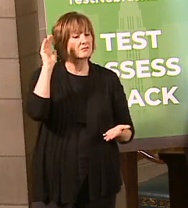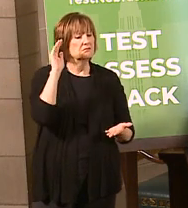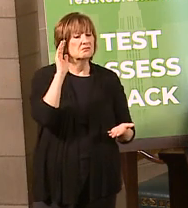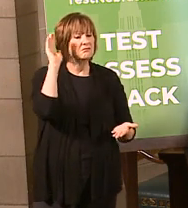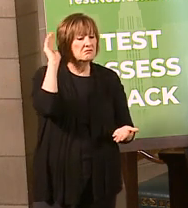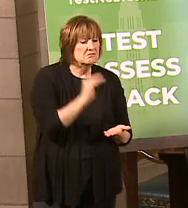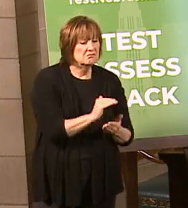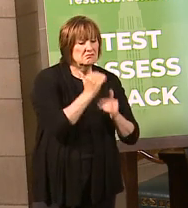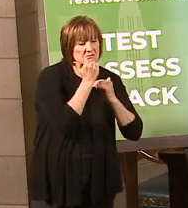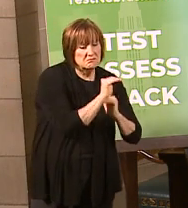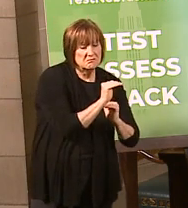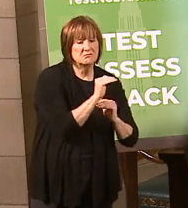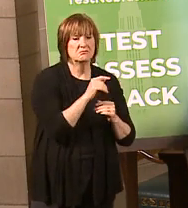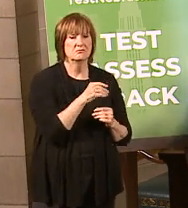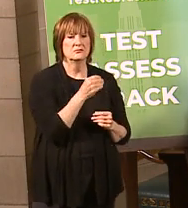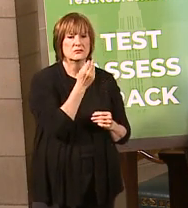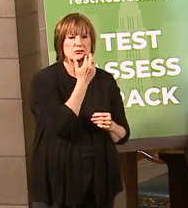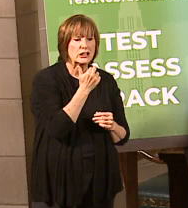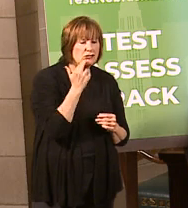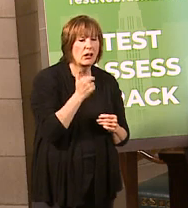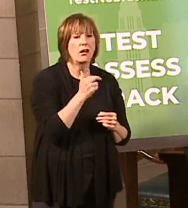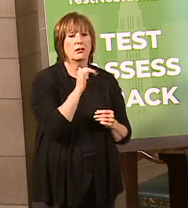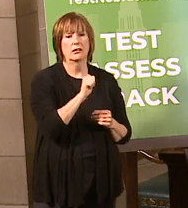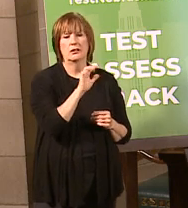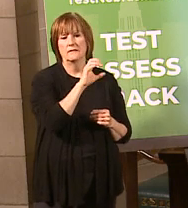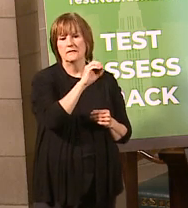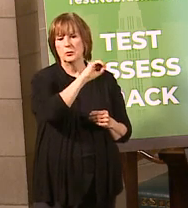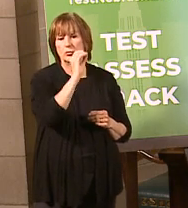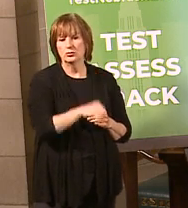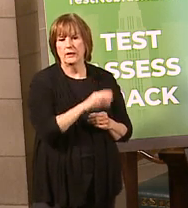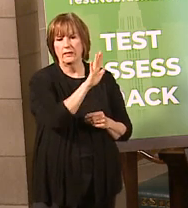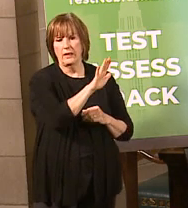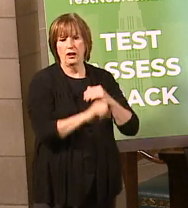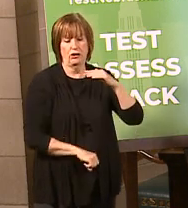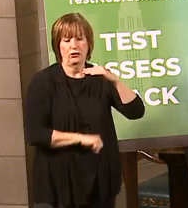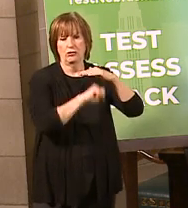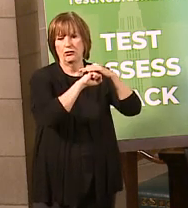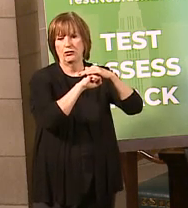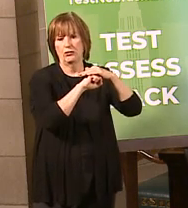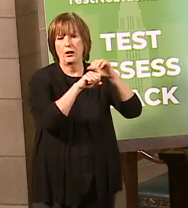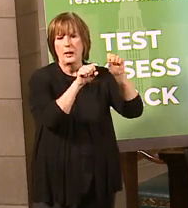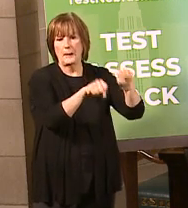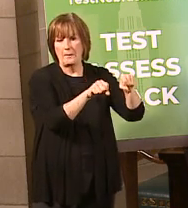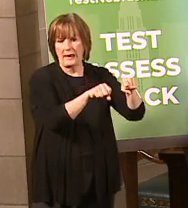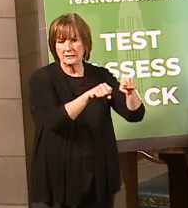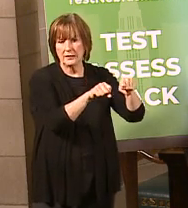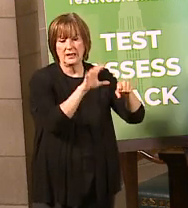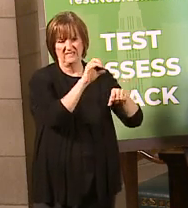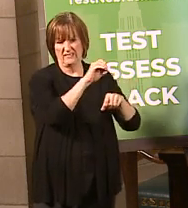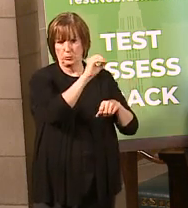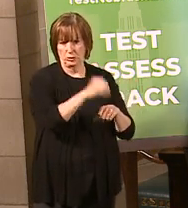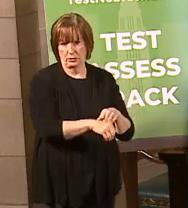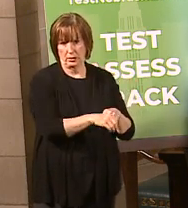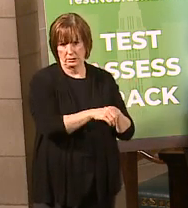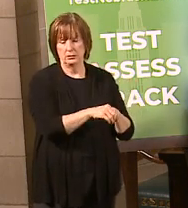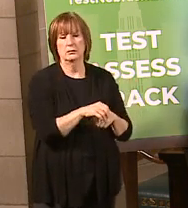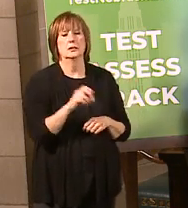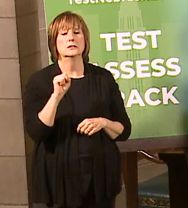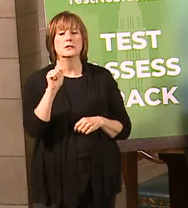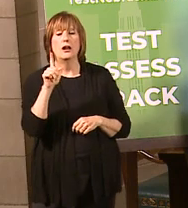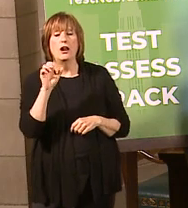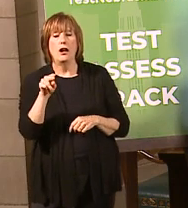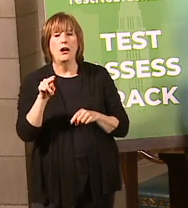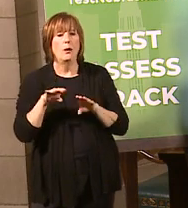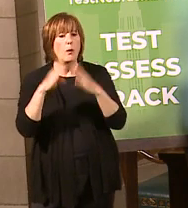restaurants having dine-in capacity up to 50 percent of the rated occupancy, salons being able to open, but with masks for customers